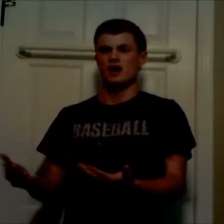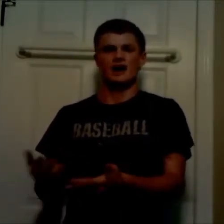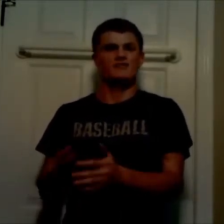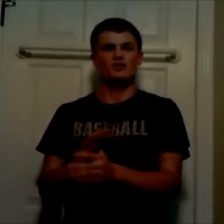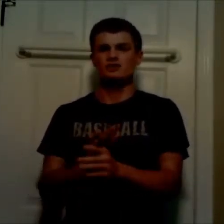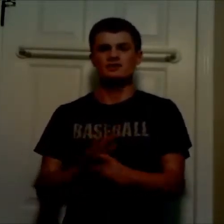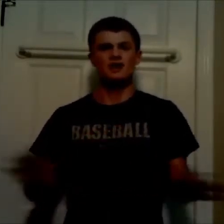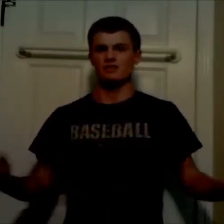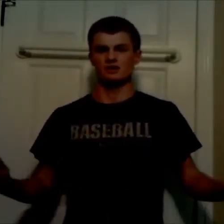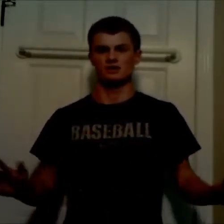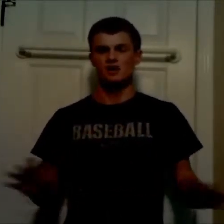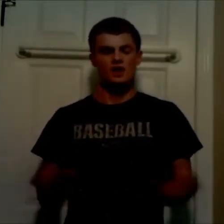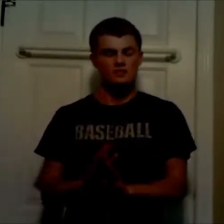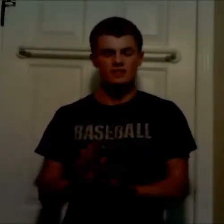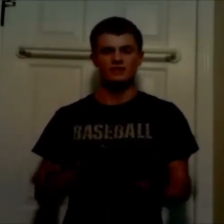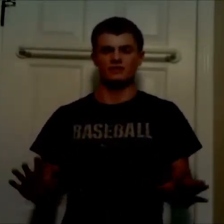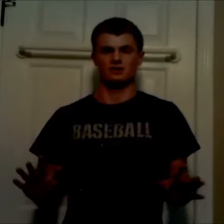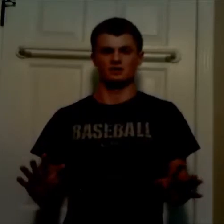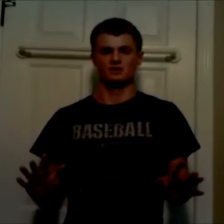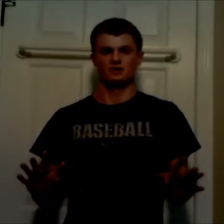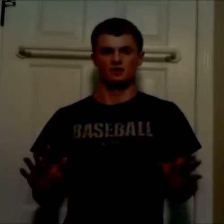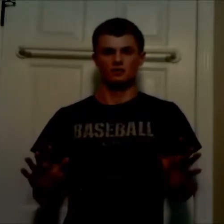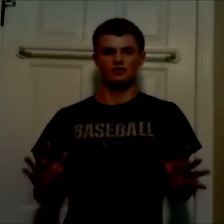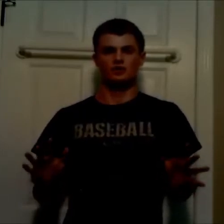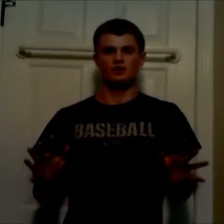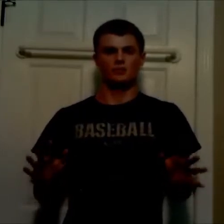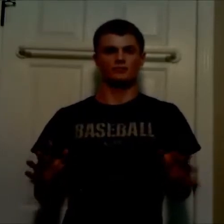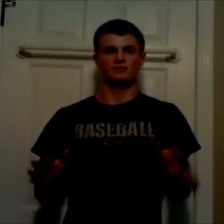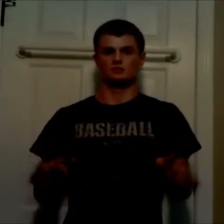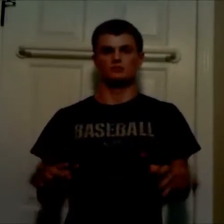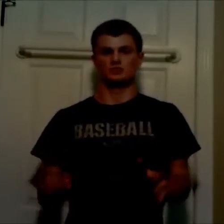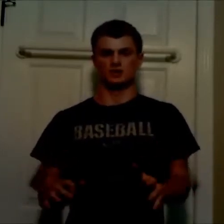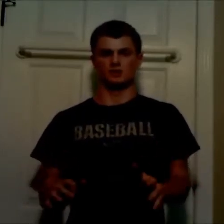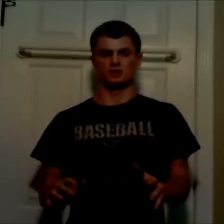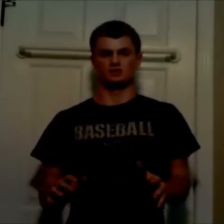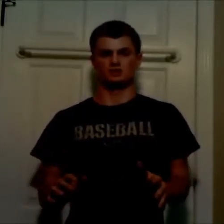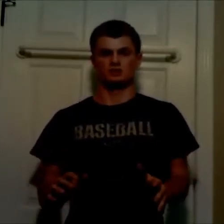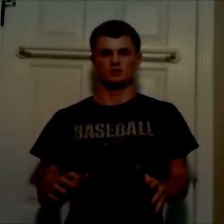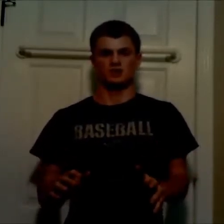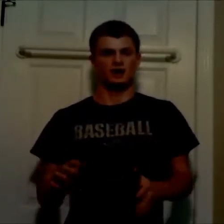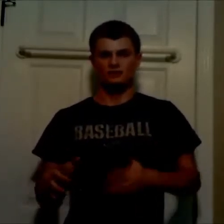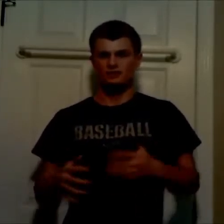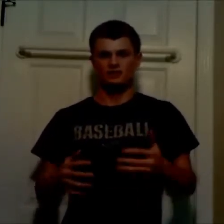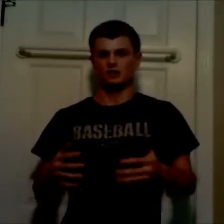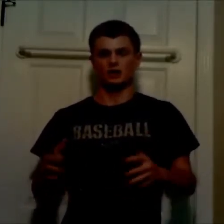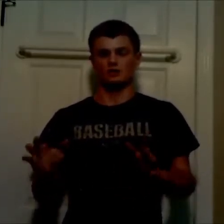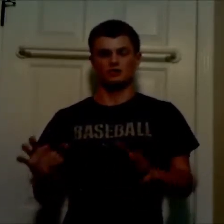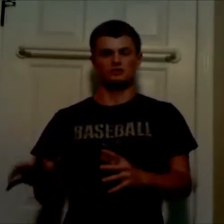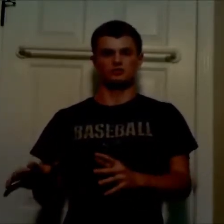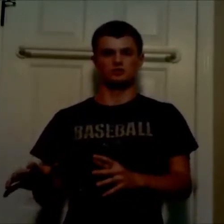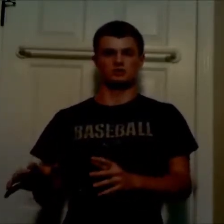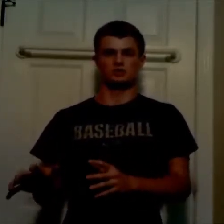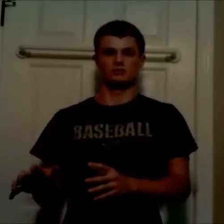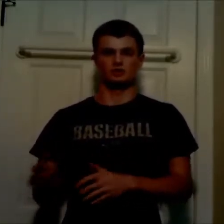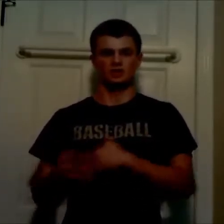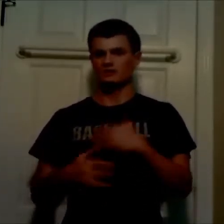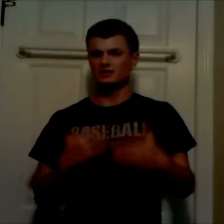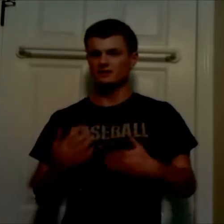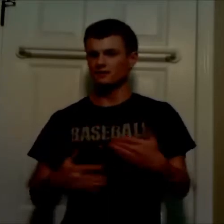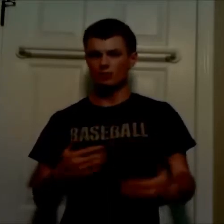And, I've heard nothing. Nothing. Really, about this movie that much. I don't think, I don't know who's in charge of that production. I don't think they've got